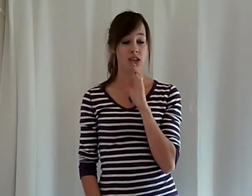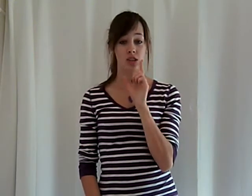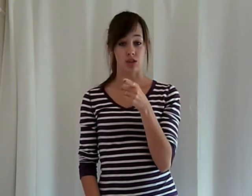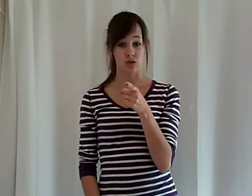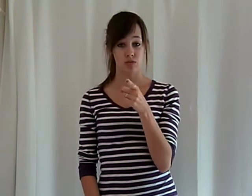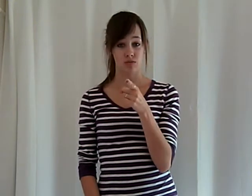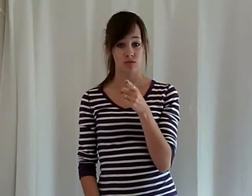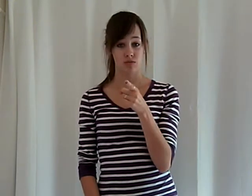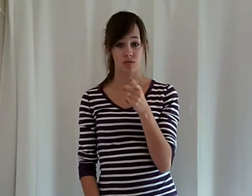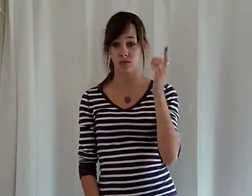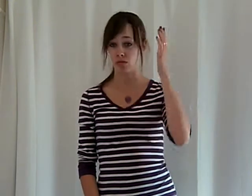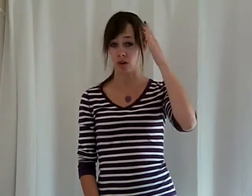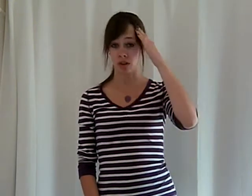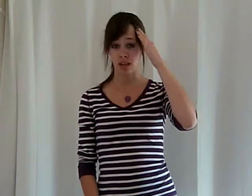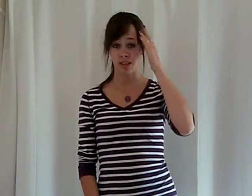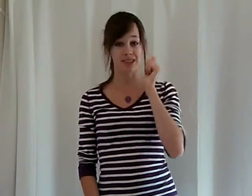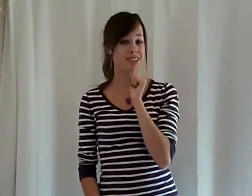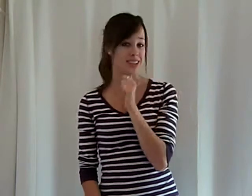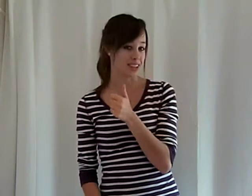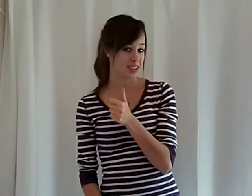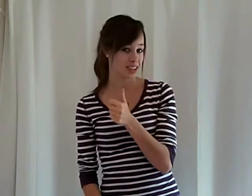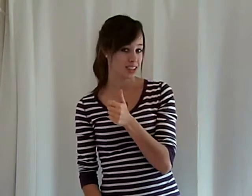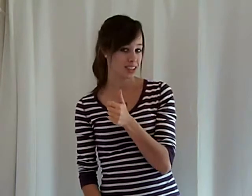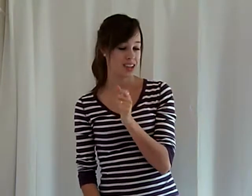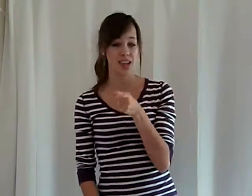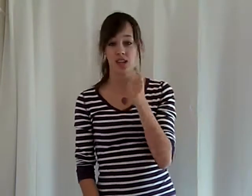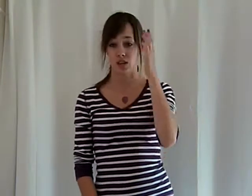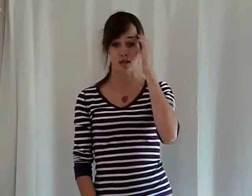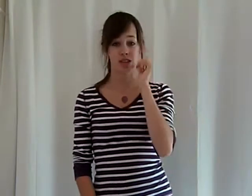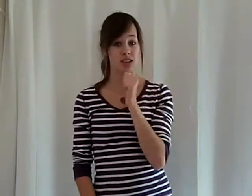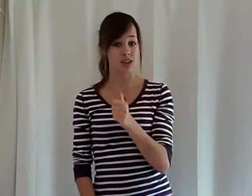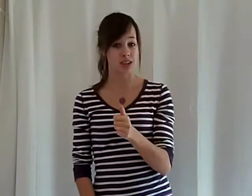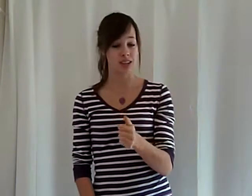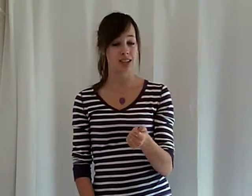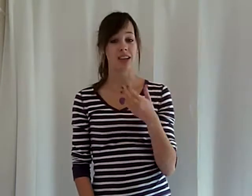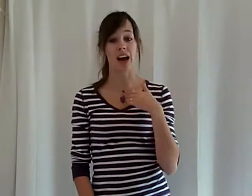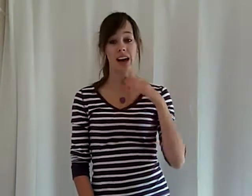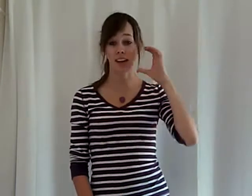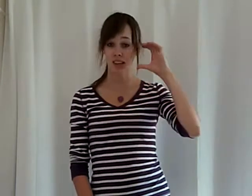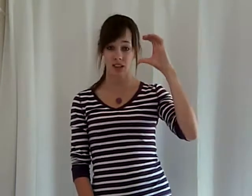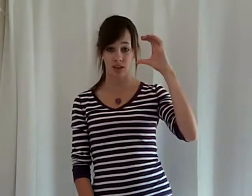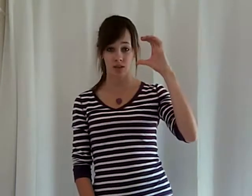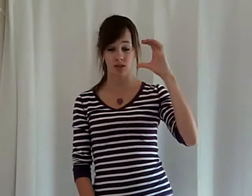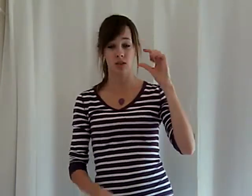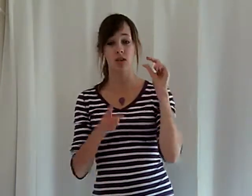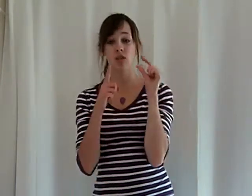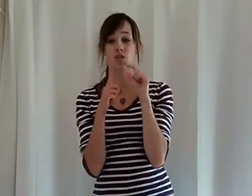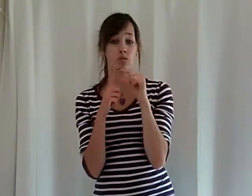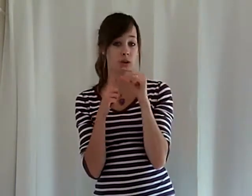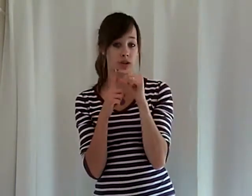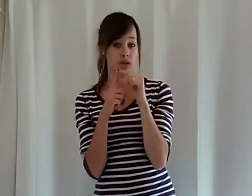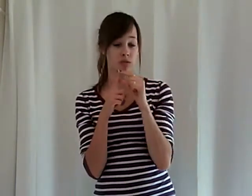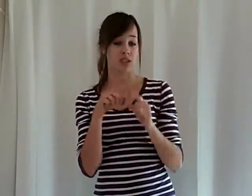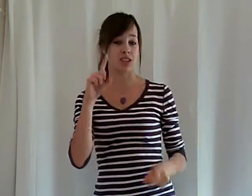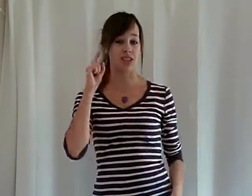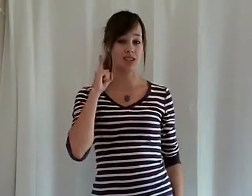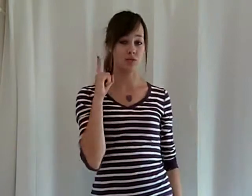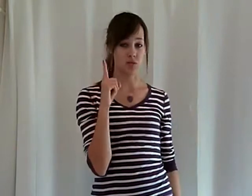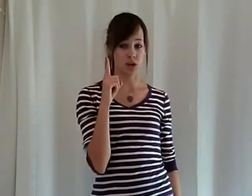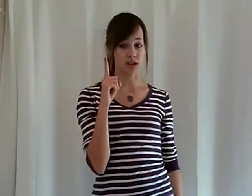You notice, didn't, you didn't notice. I hear the words, I is one